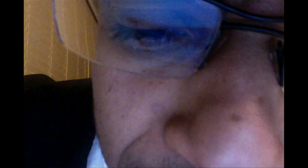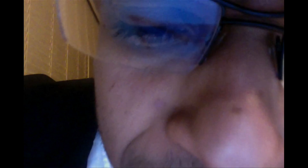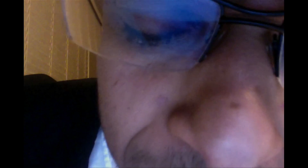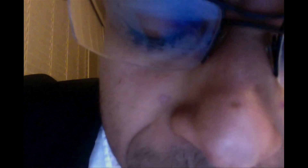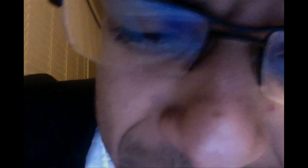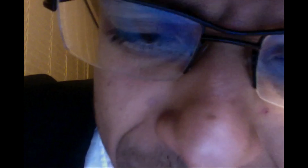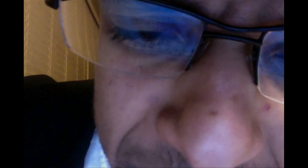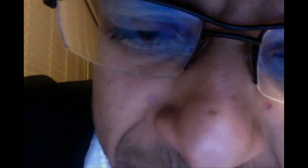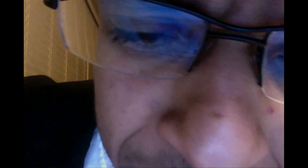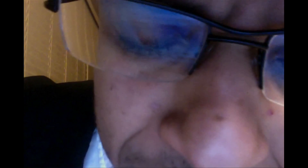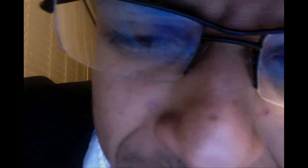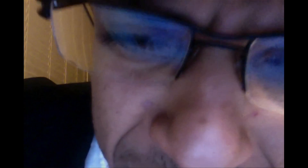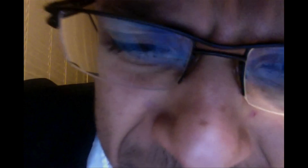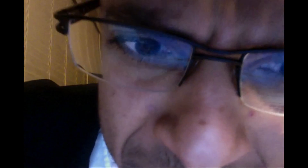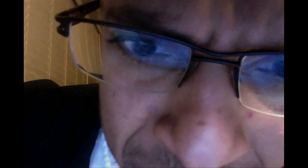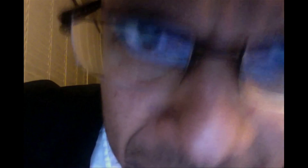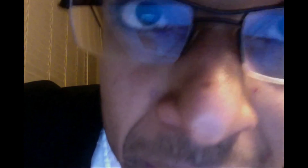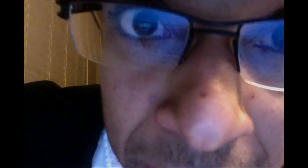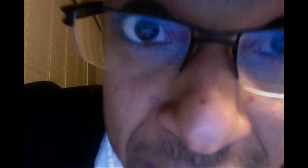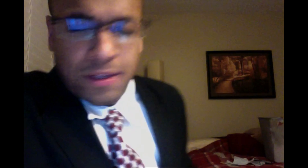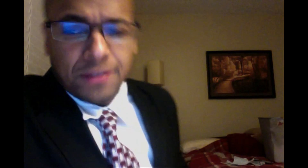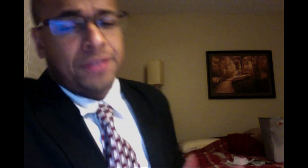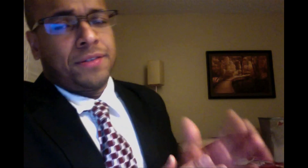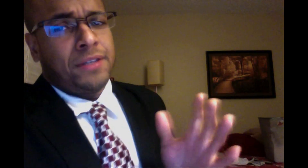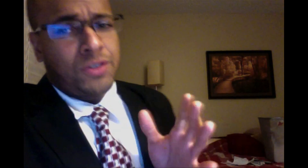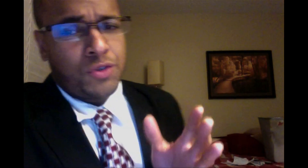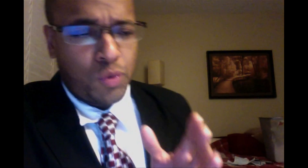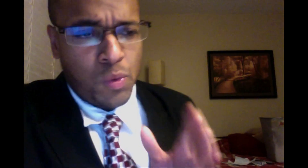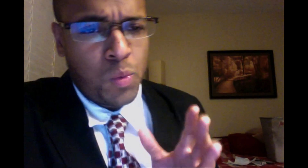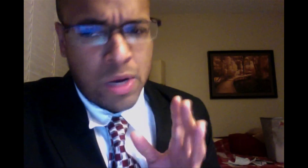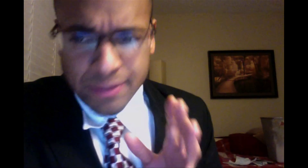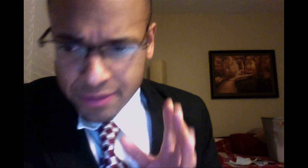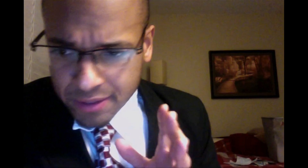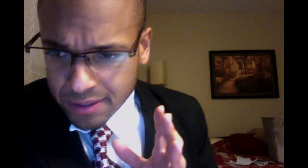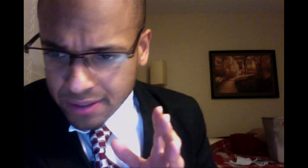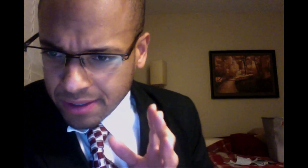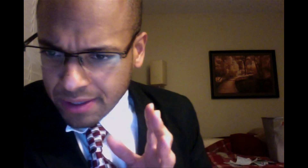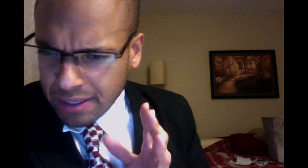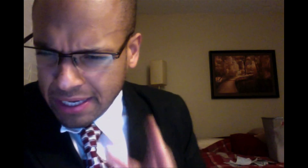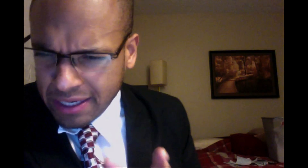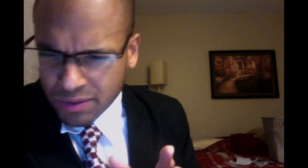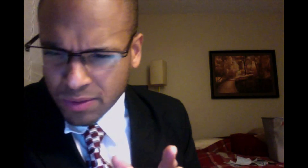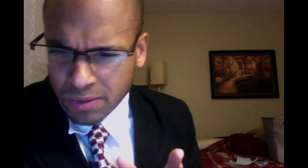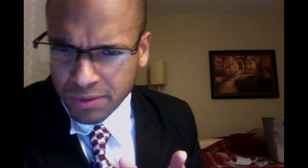Okay, number eight. I don't know if it's a dead. This is to one hazelnut.